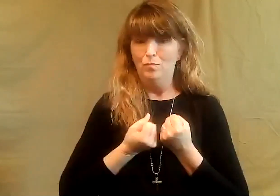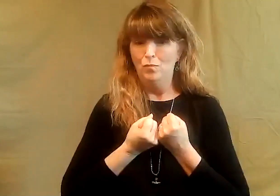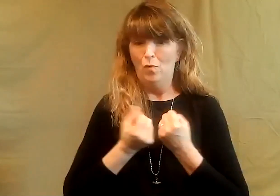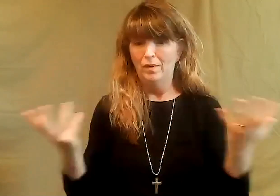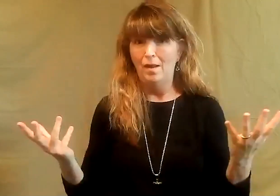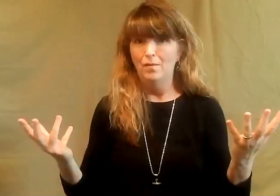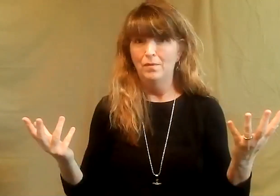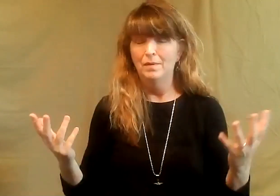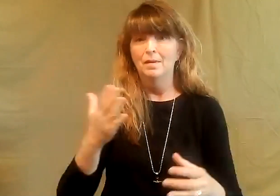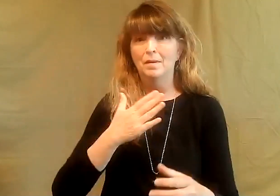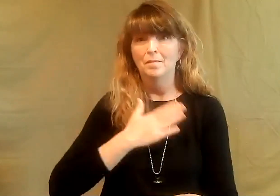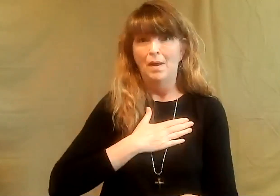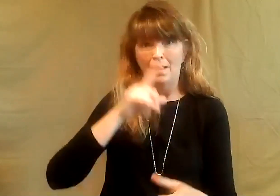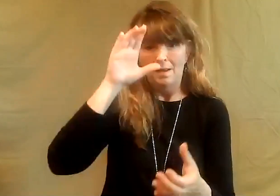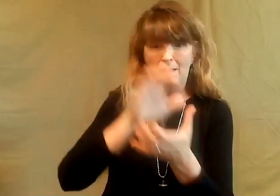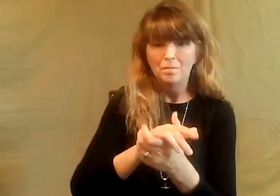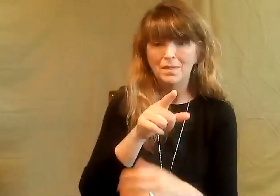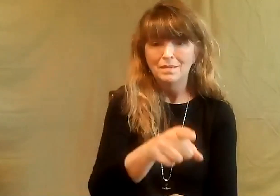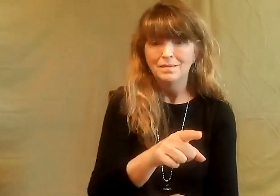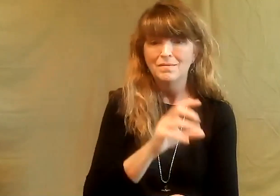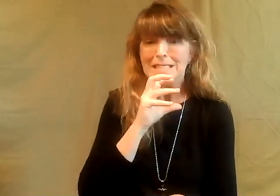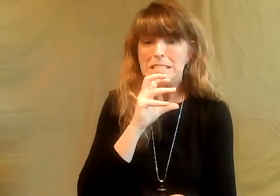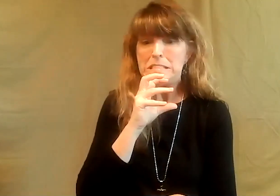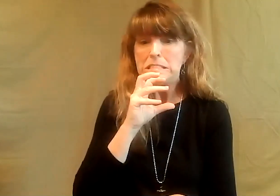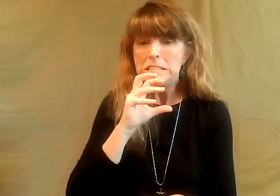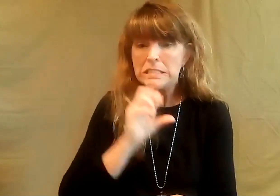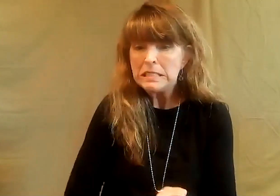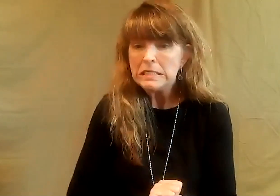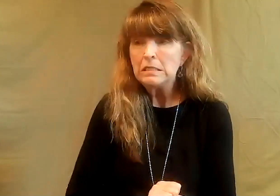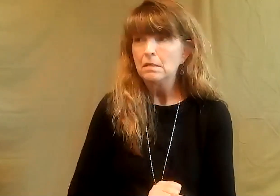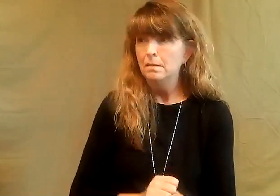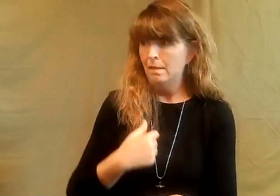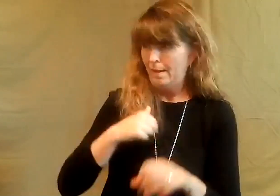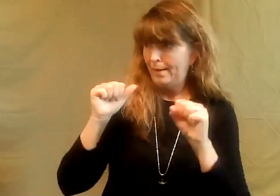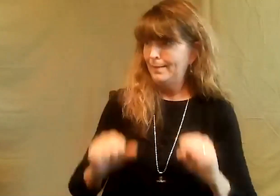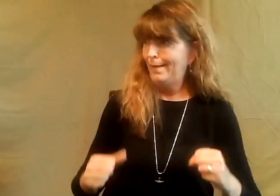they thought what i am already worn out and my husband is old